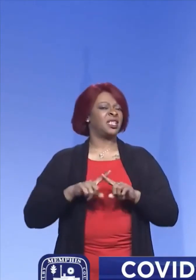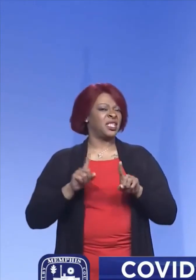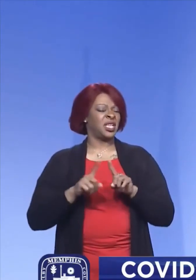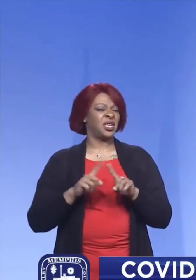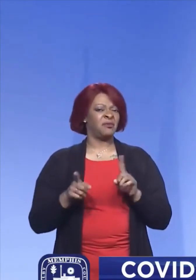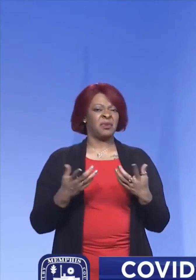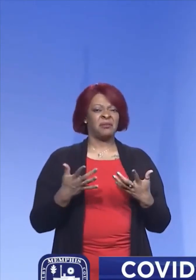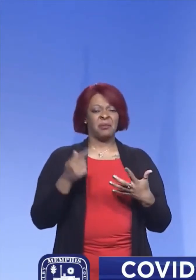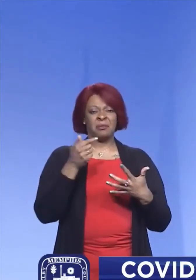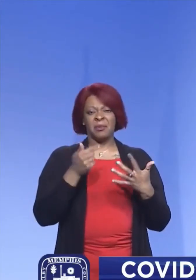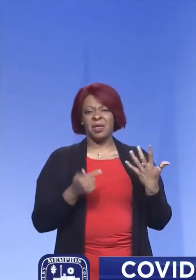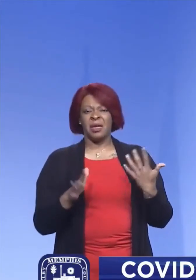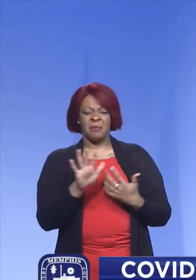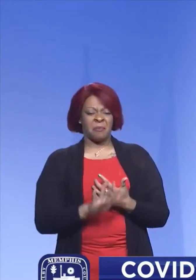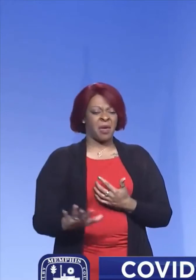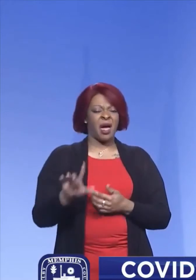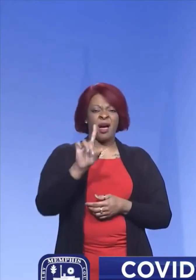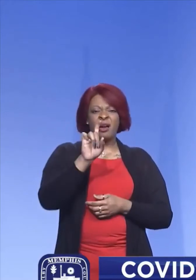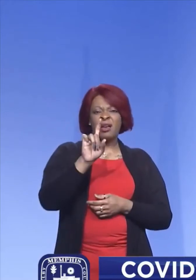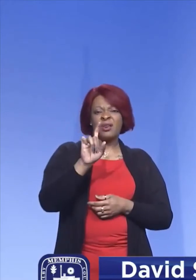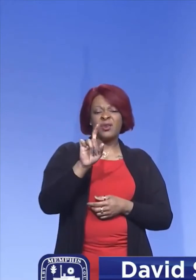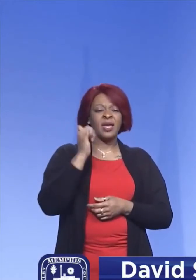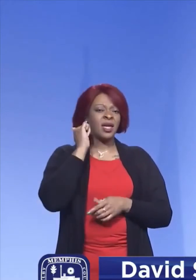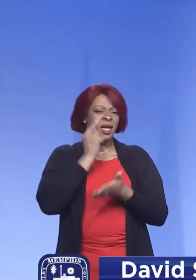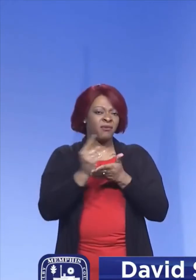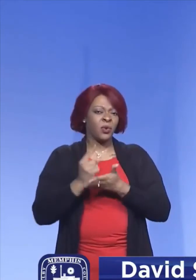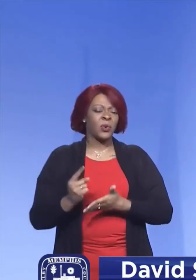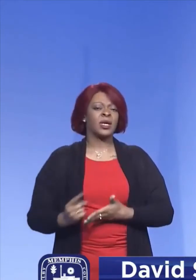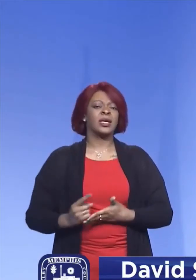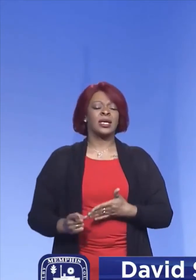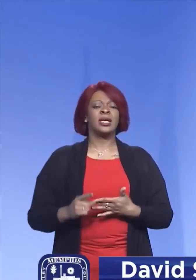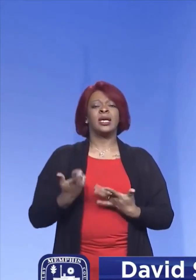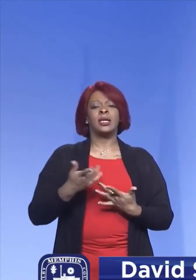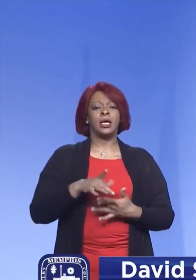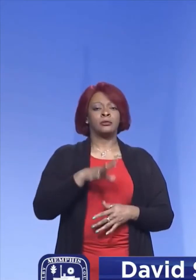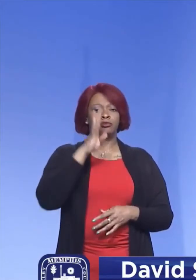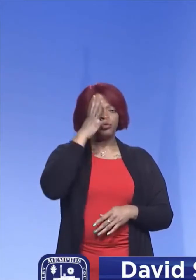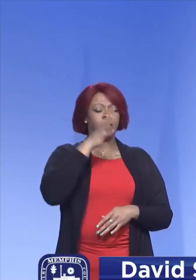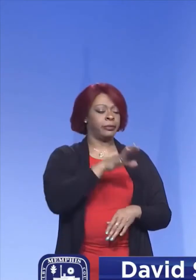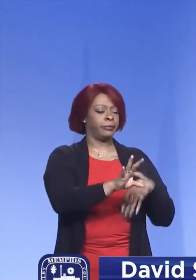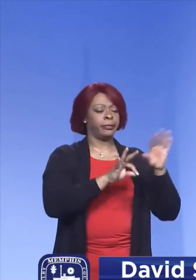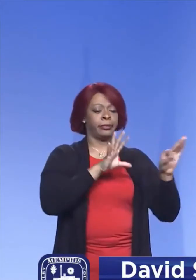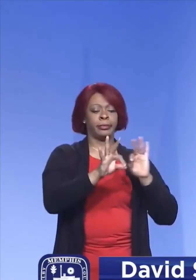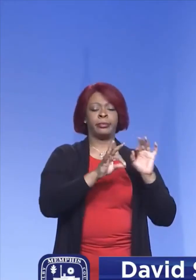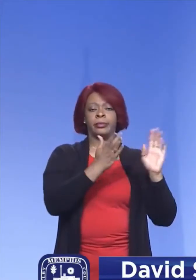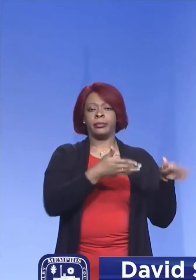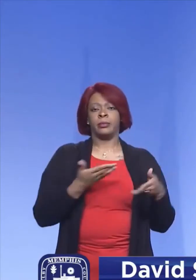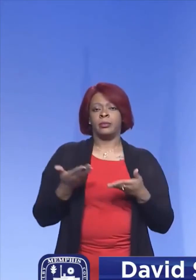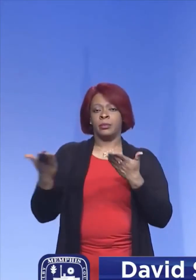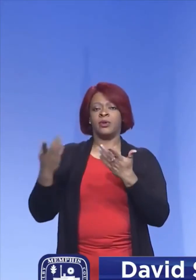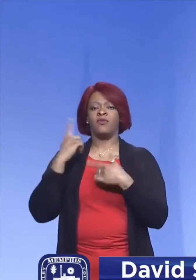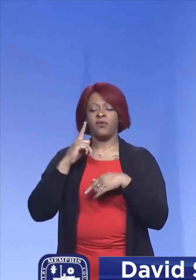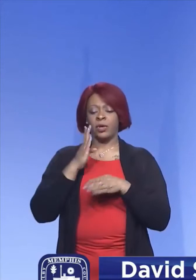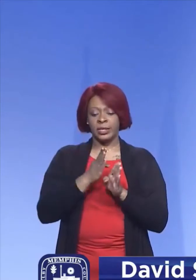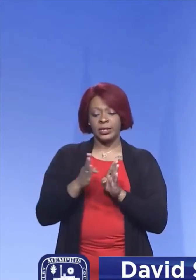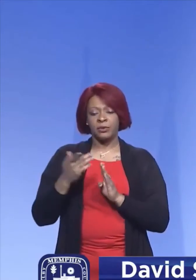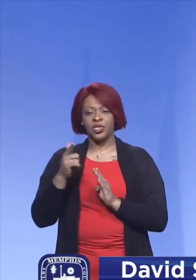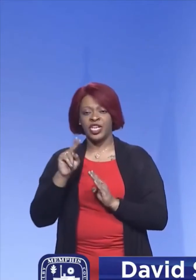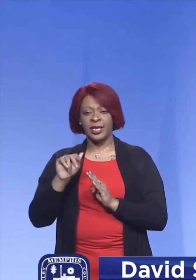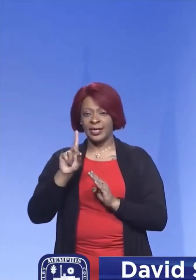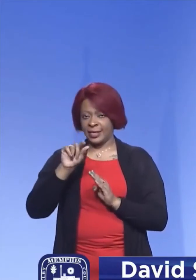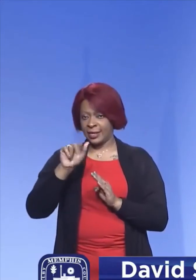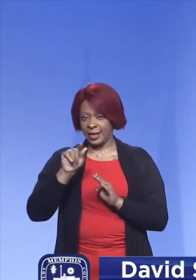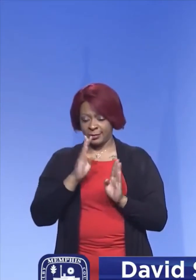isolates, about 100 every week, that are randomly chosen and sent over for sequencing. And then